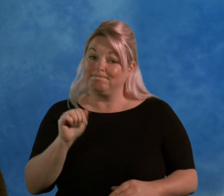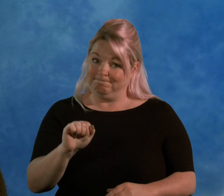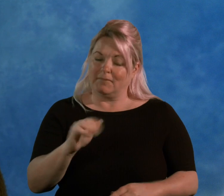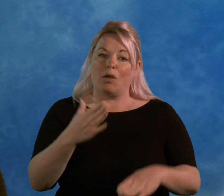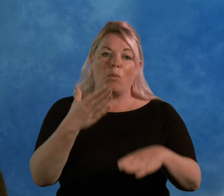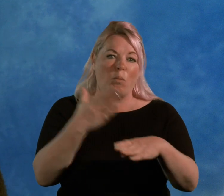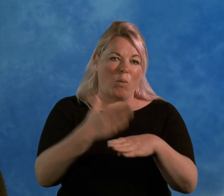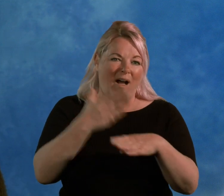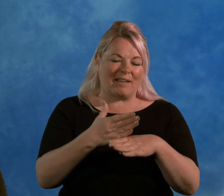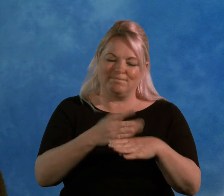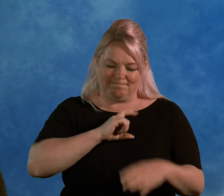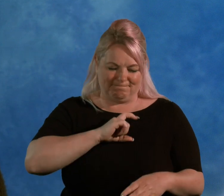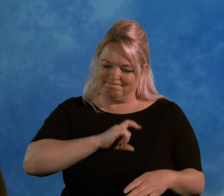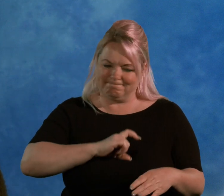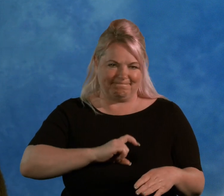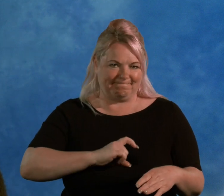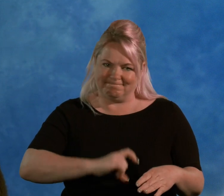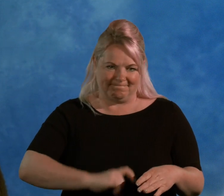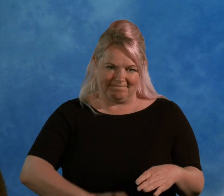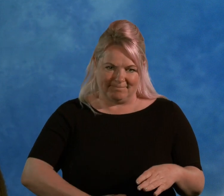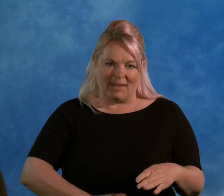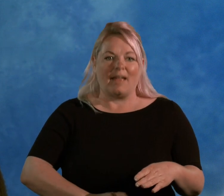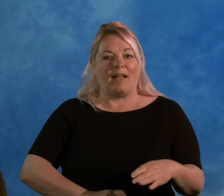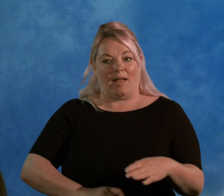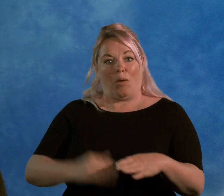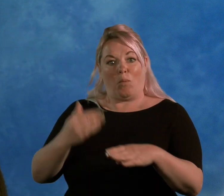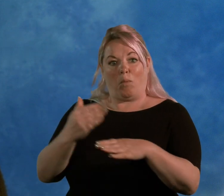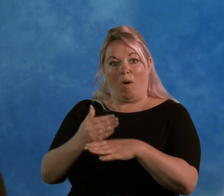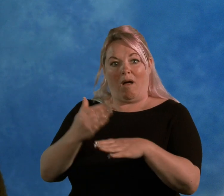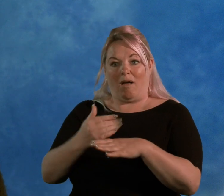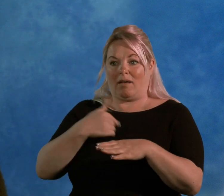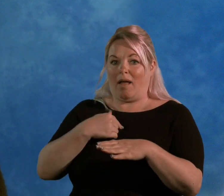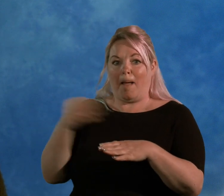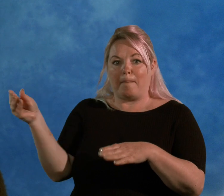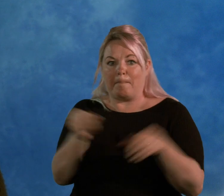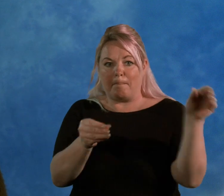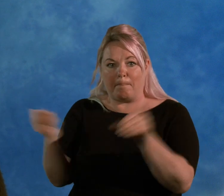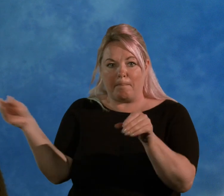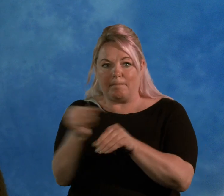confidence goes. I employed people, which made a problem working in the building industry.